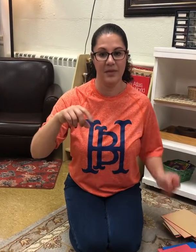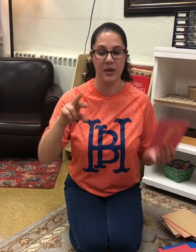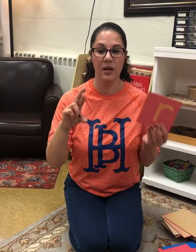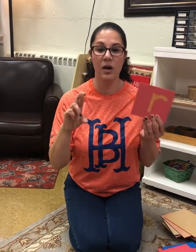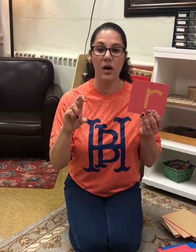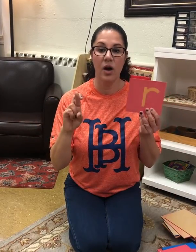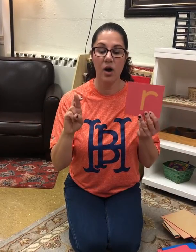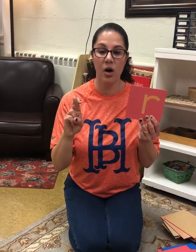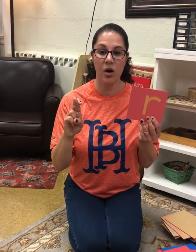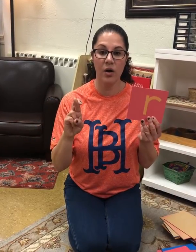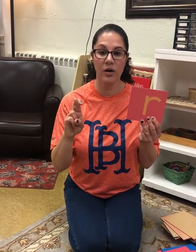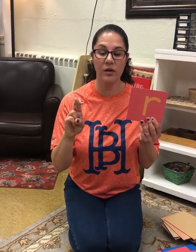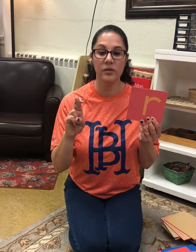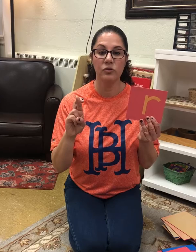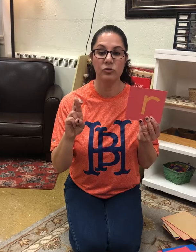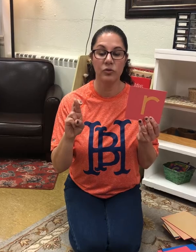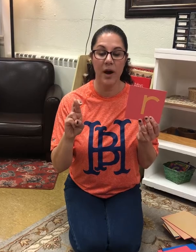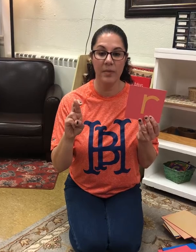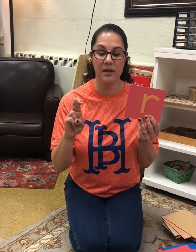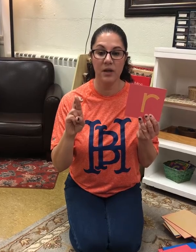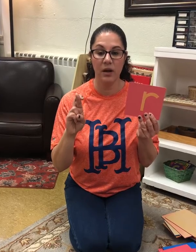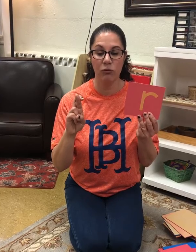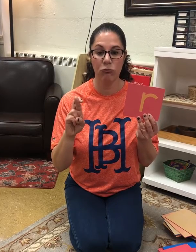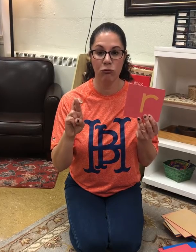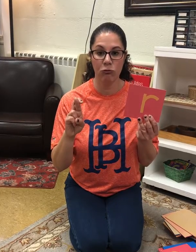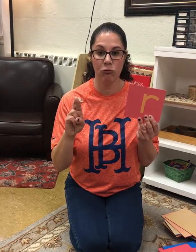R, rabbit, rrr.